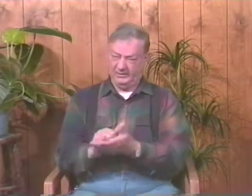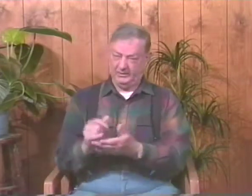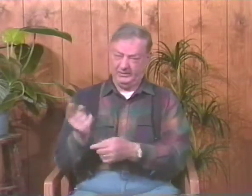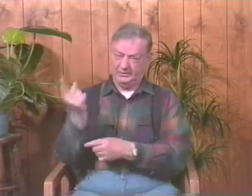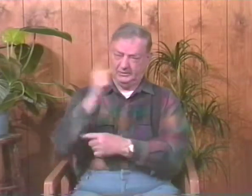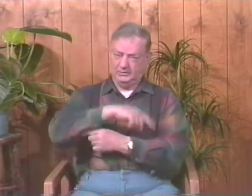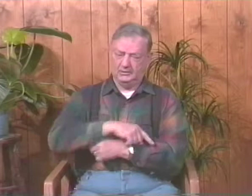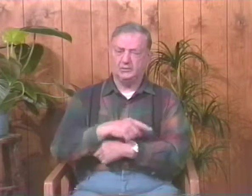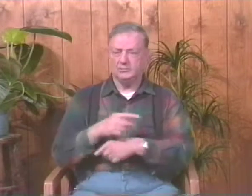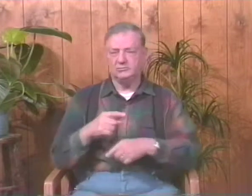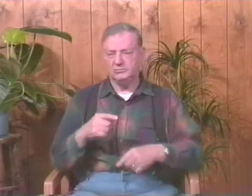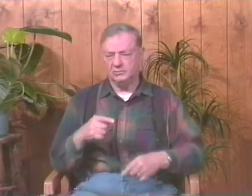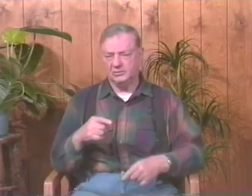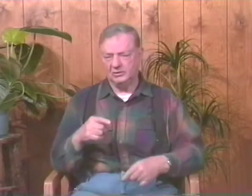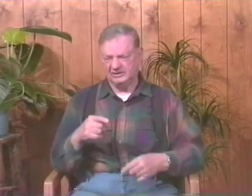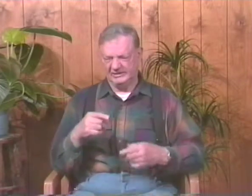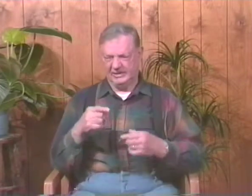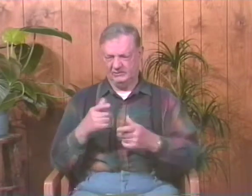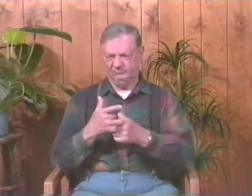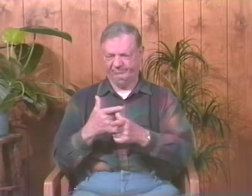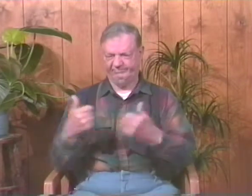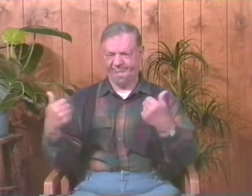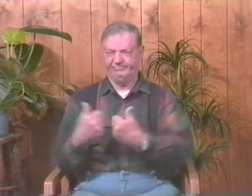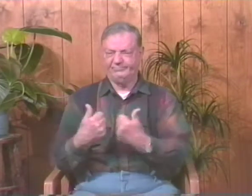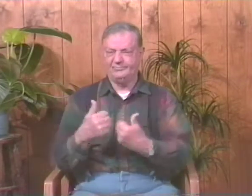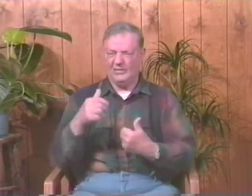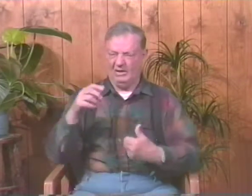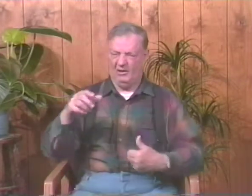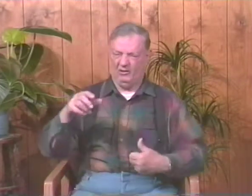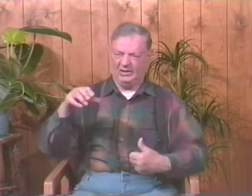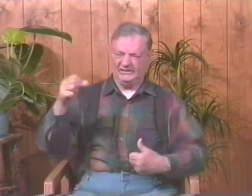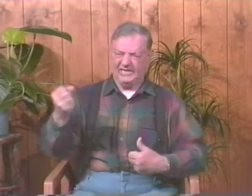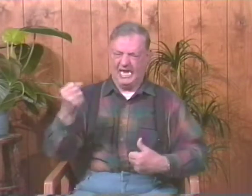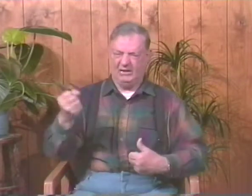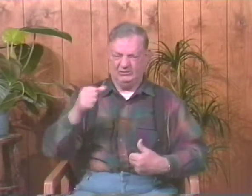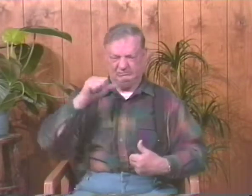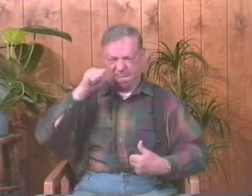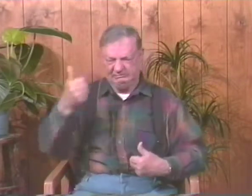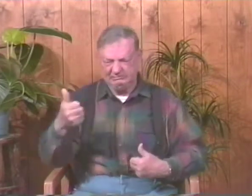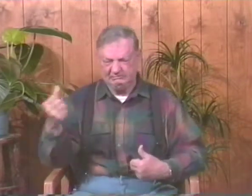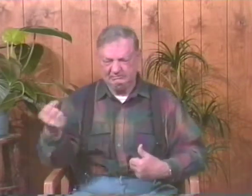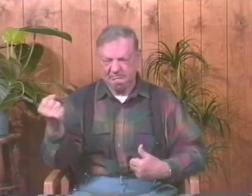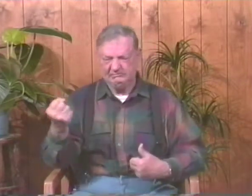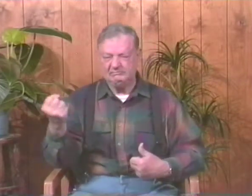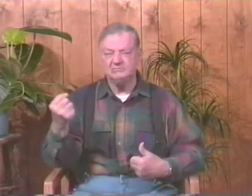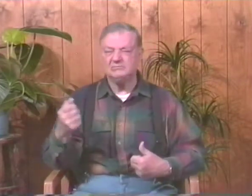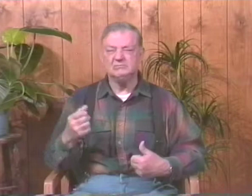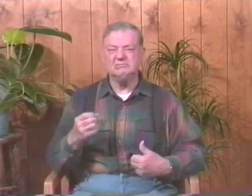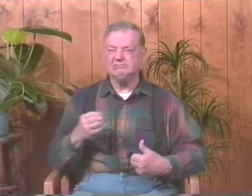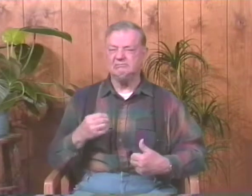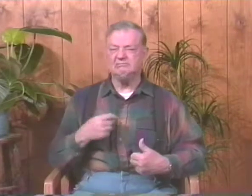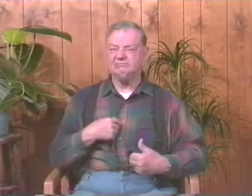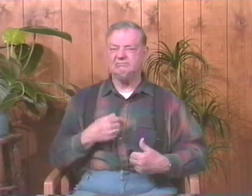baseball. And one particular day, there was going to be a meet the next day on Saturday, and